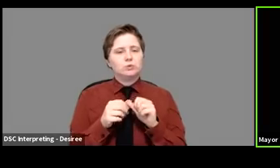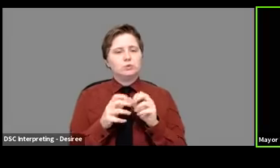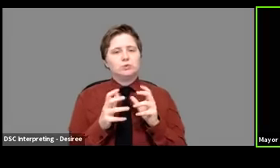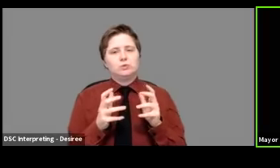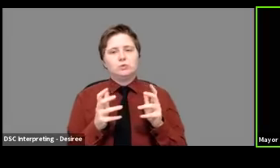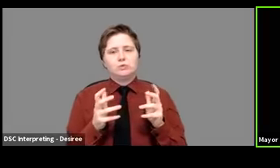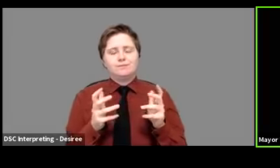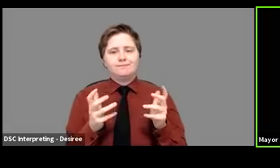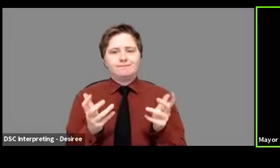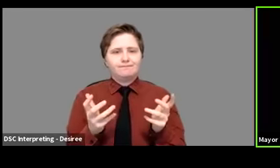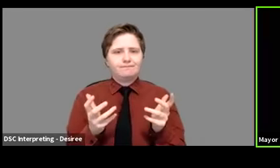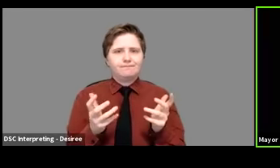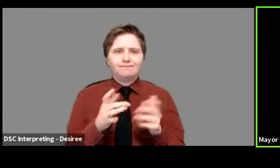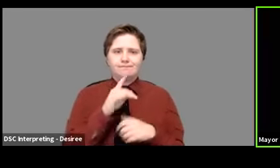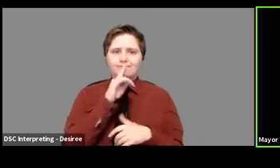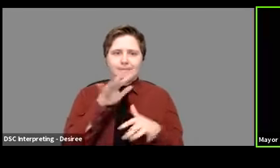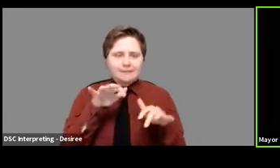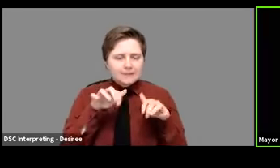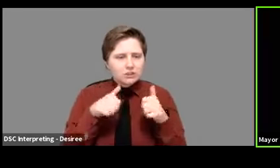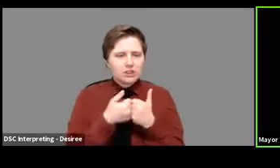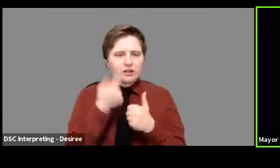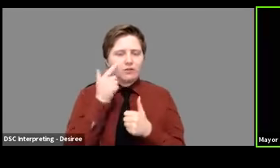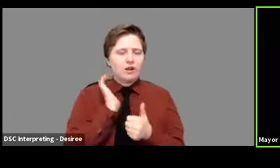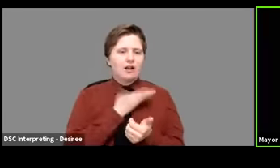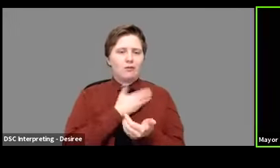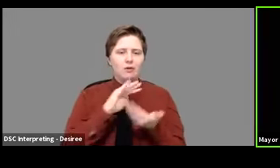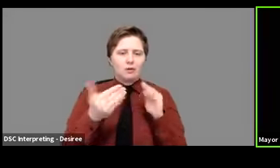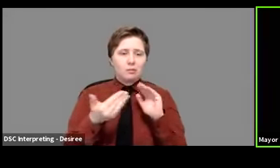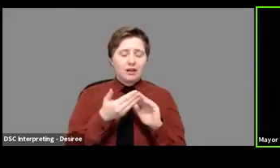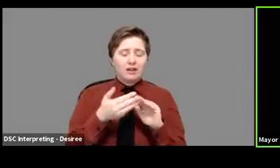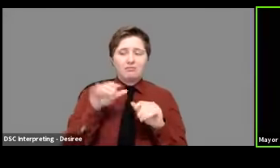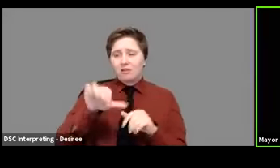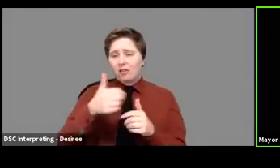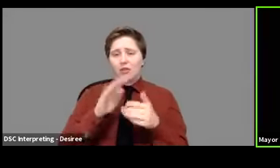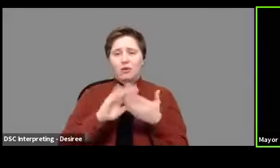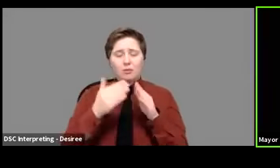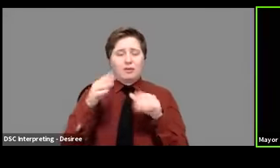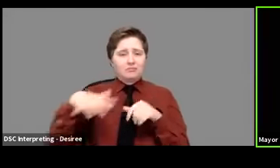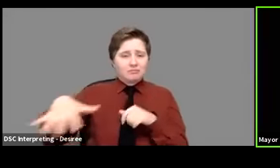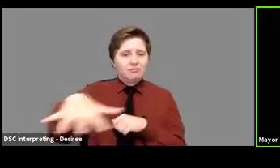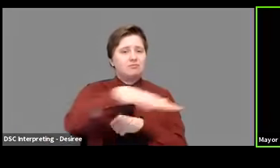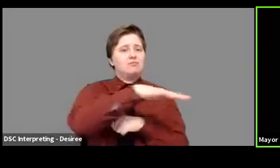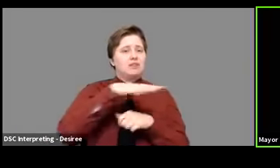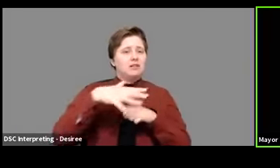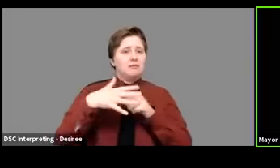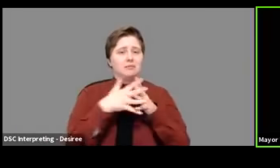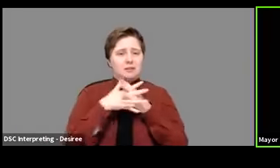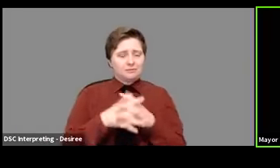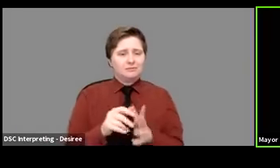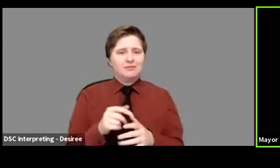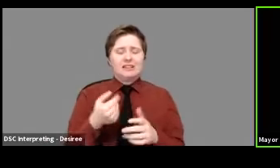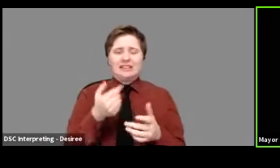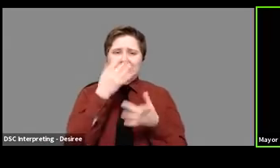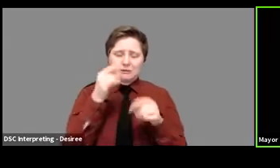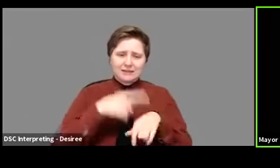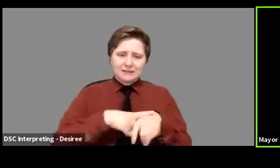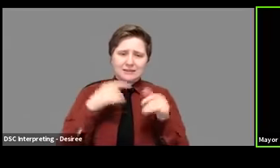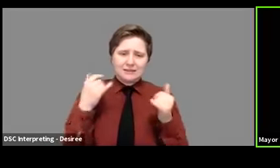a real challenge for our community and for communities across the country. I know we're at a really interesting time here